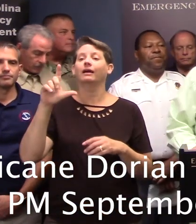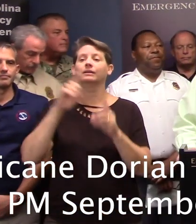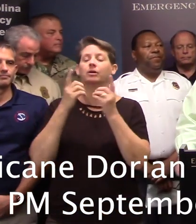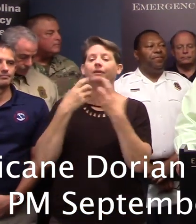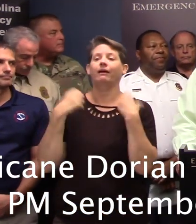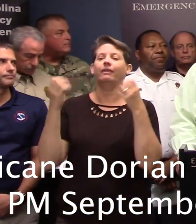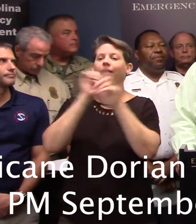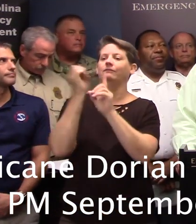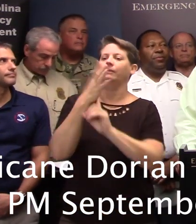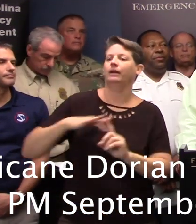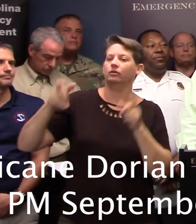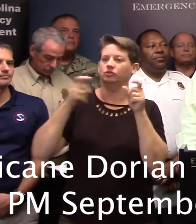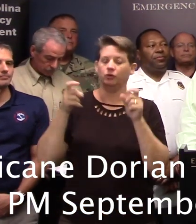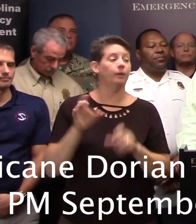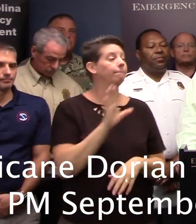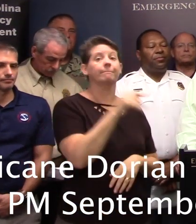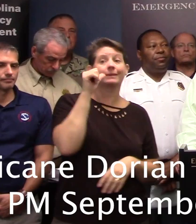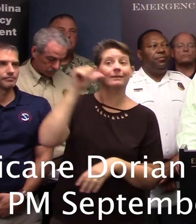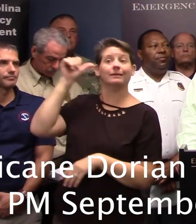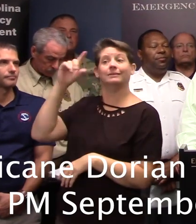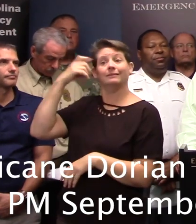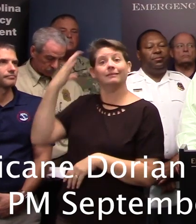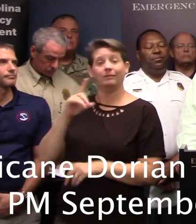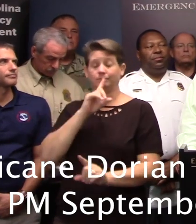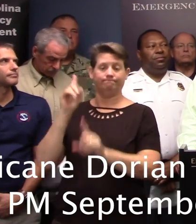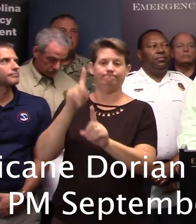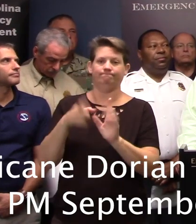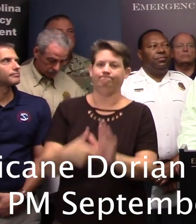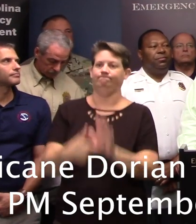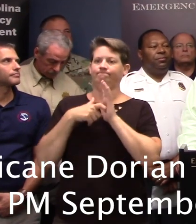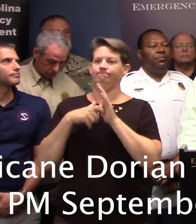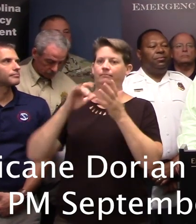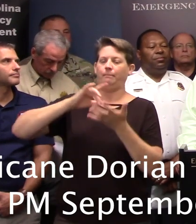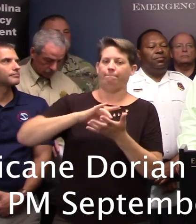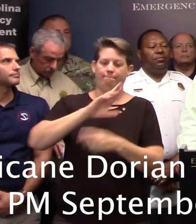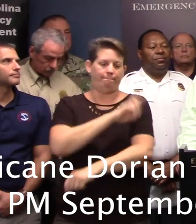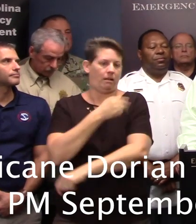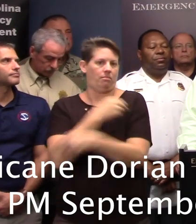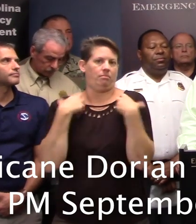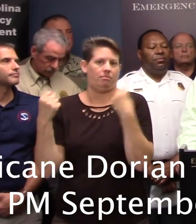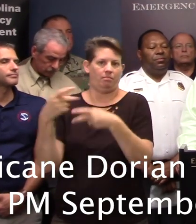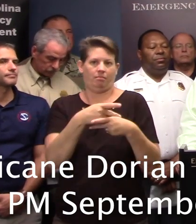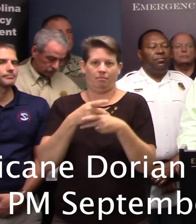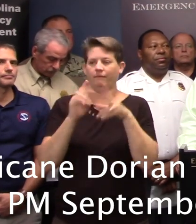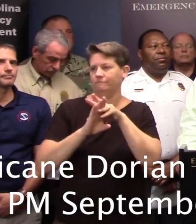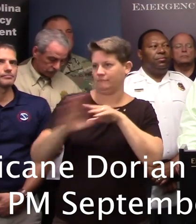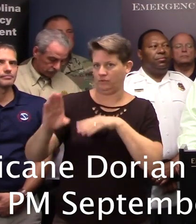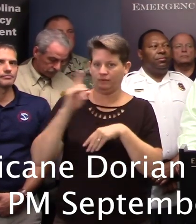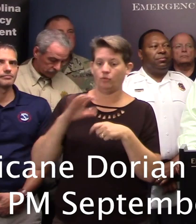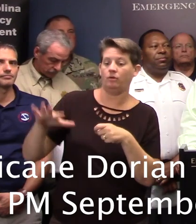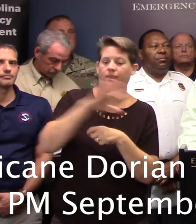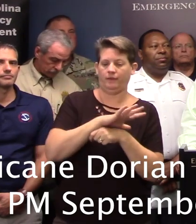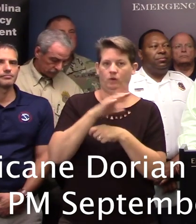Governor. Yesterday, the Governor issued a mandatory medical evacuation order for the health care facilities